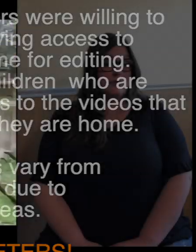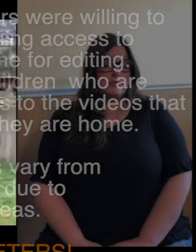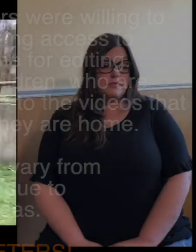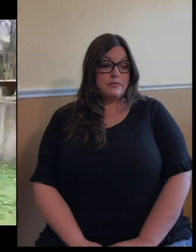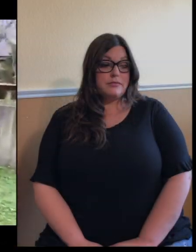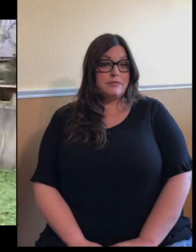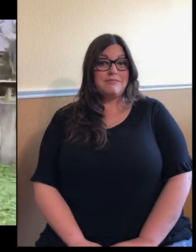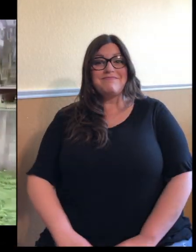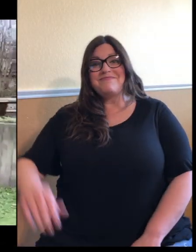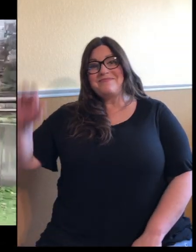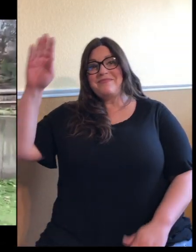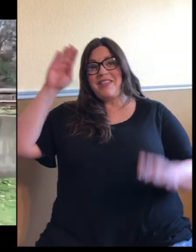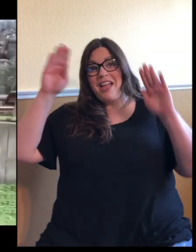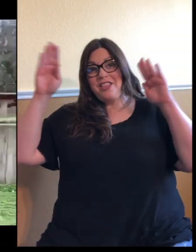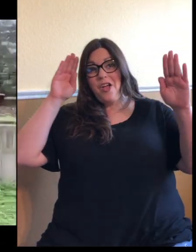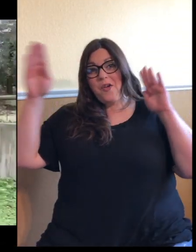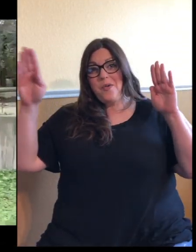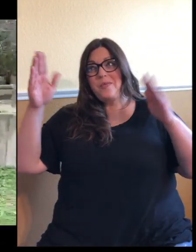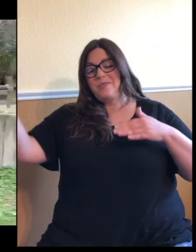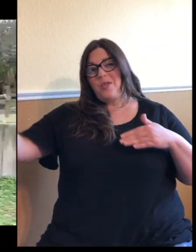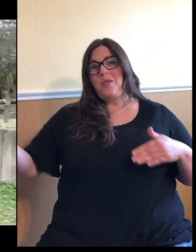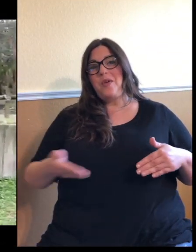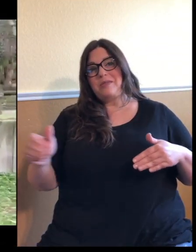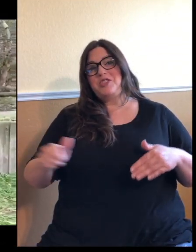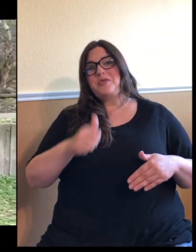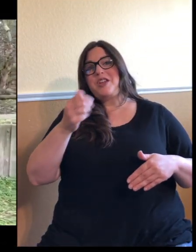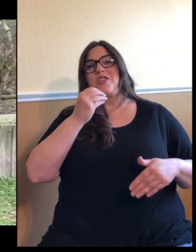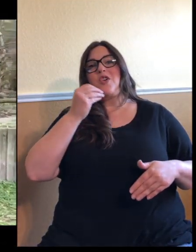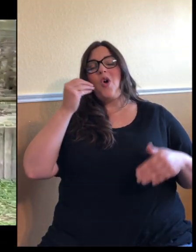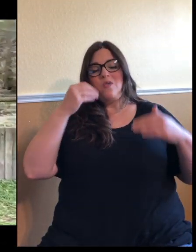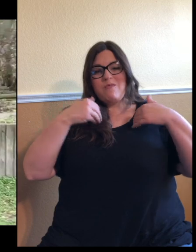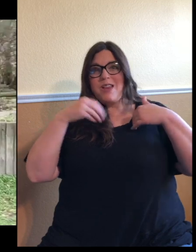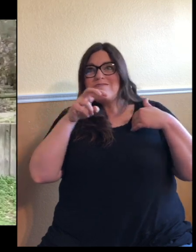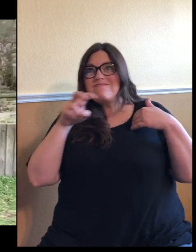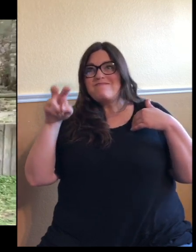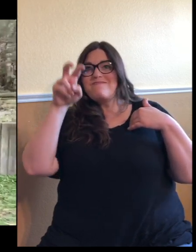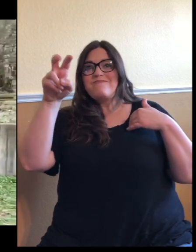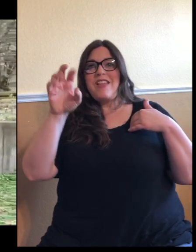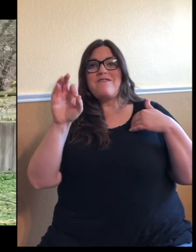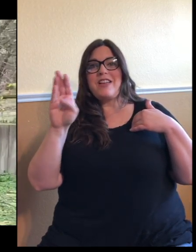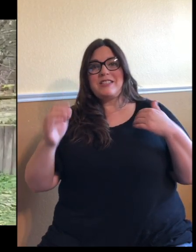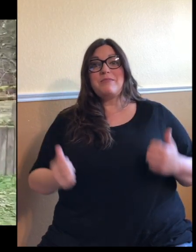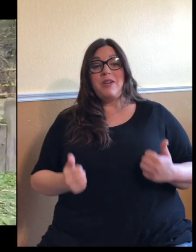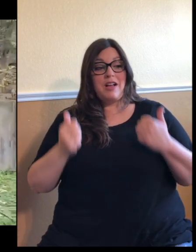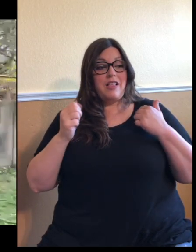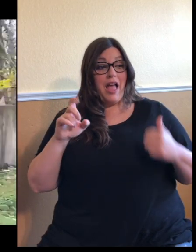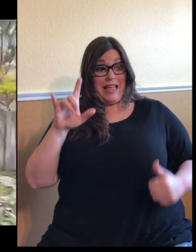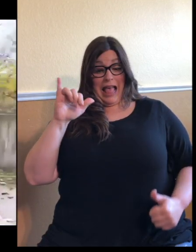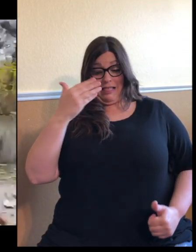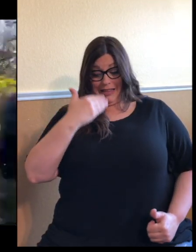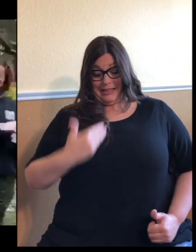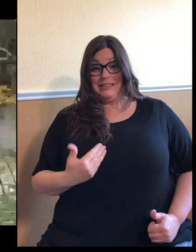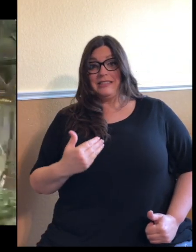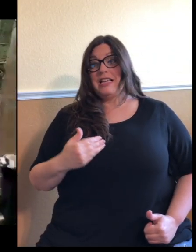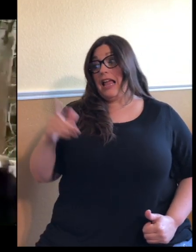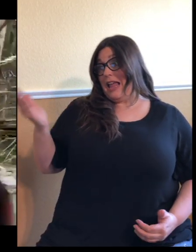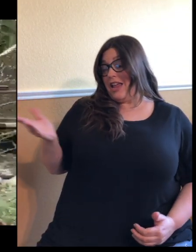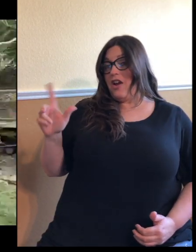Hi, guys. Welcome to another Home Safari Facebook Live. My name is Ellie, and we're here with Libby and Paul, and we're keepers here at the